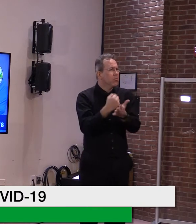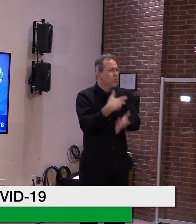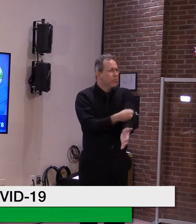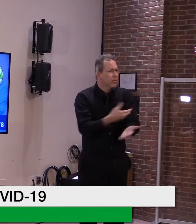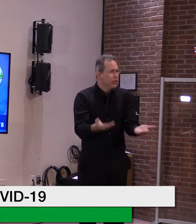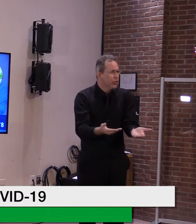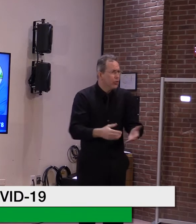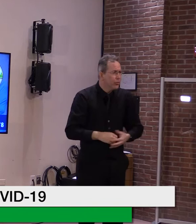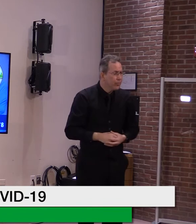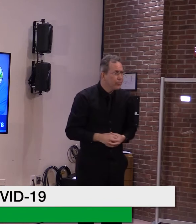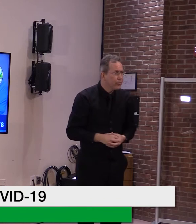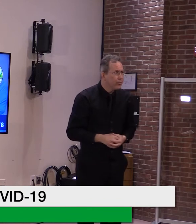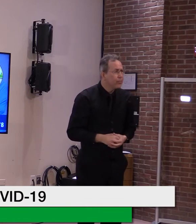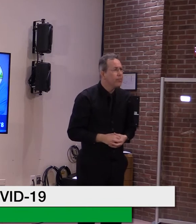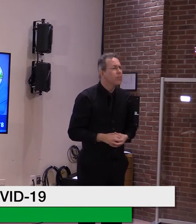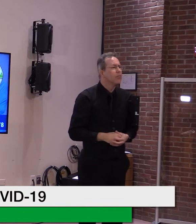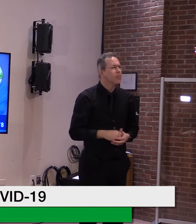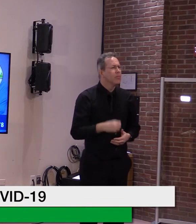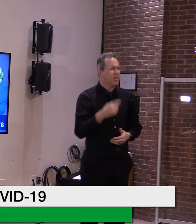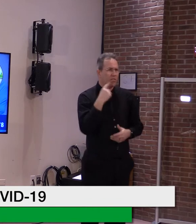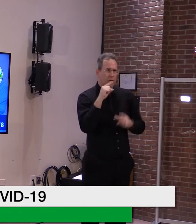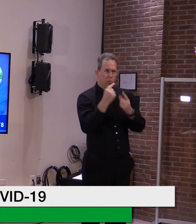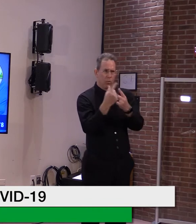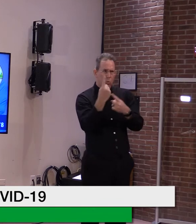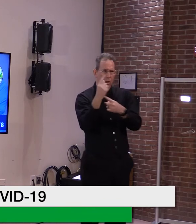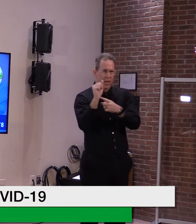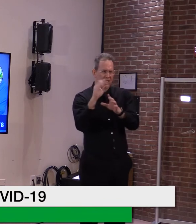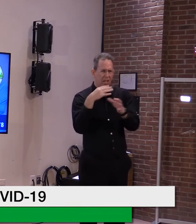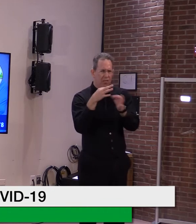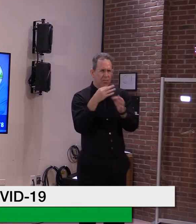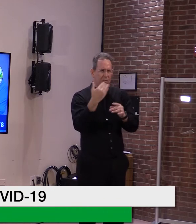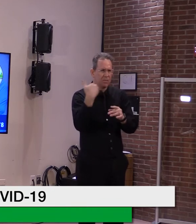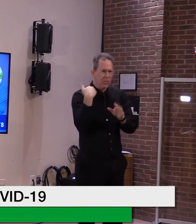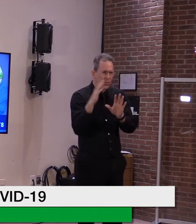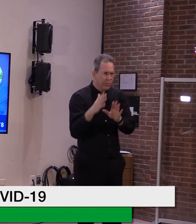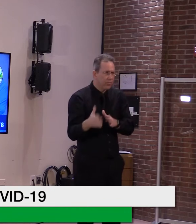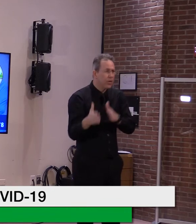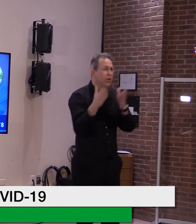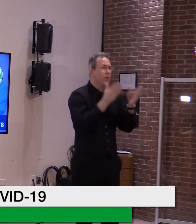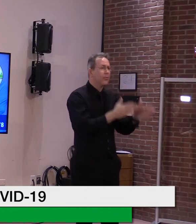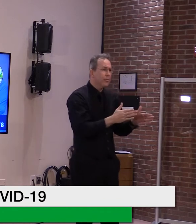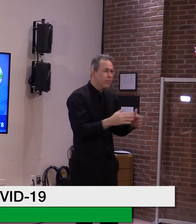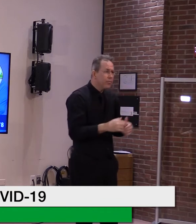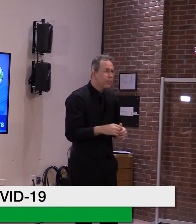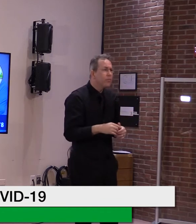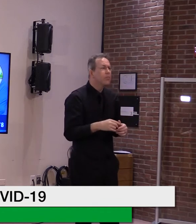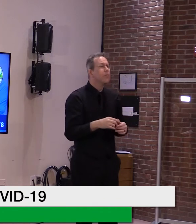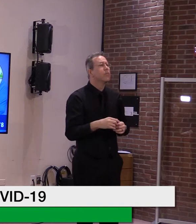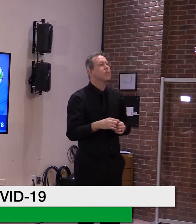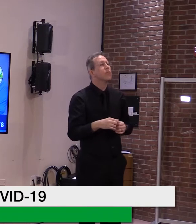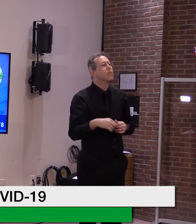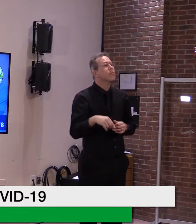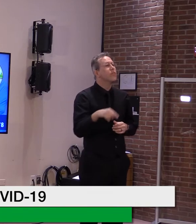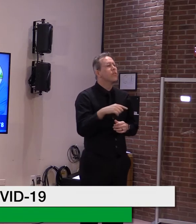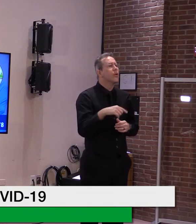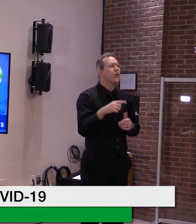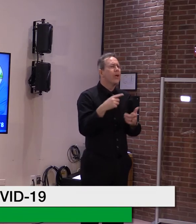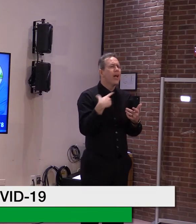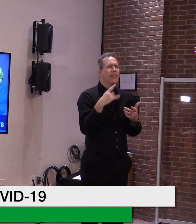1A, um, we had originally said when, um,